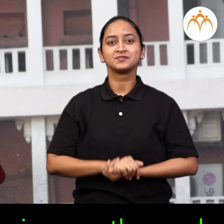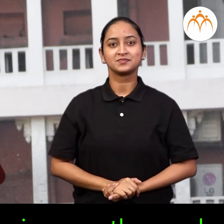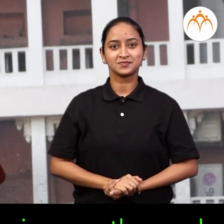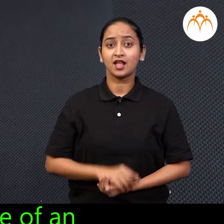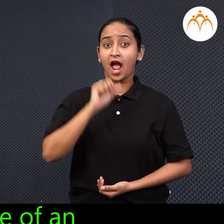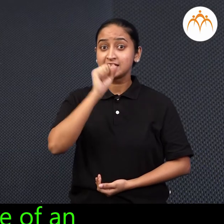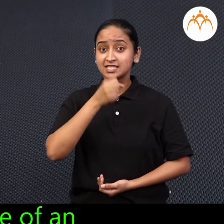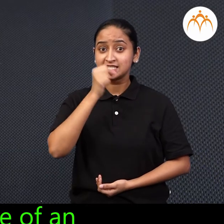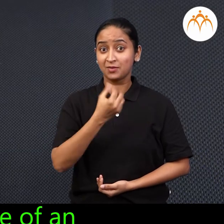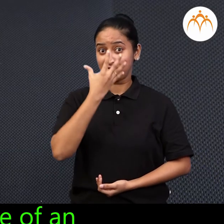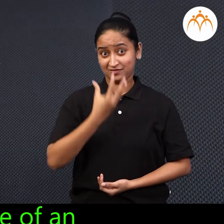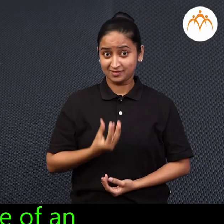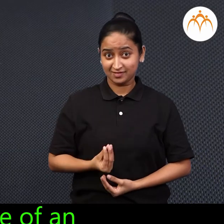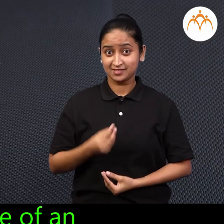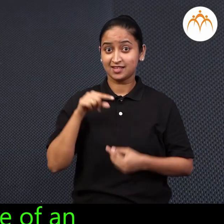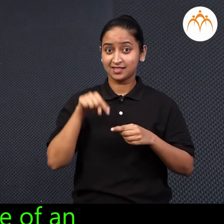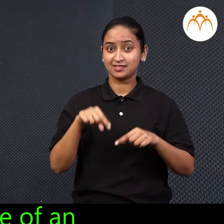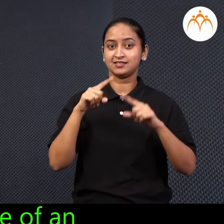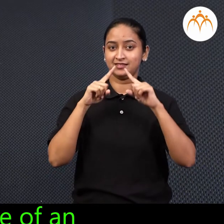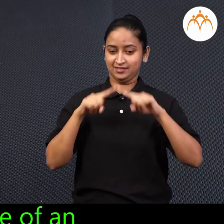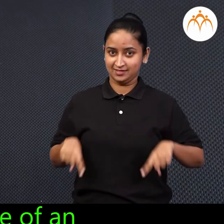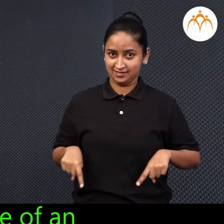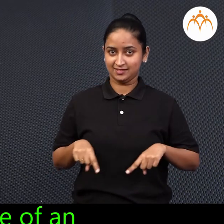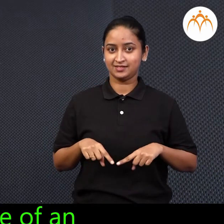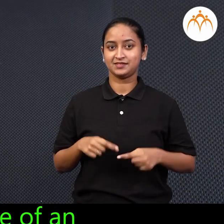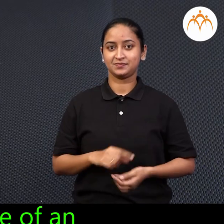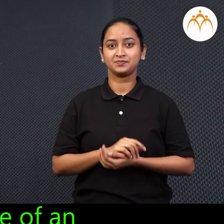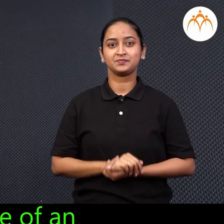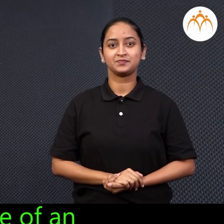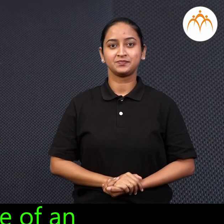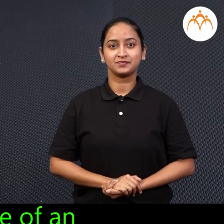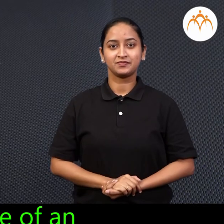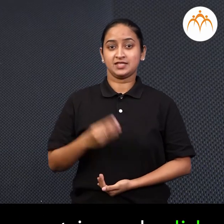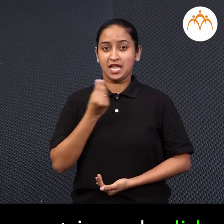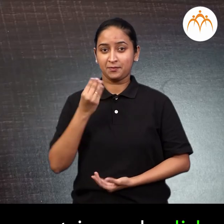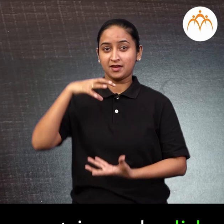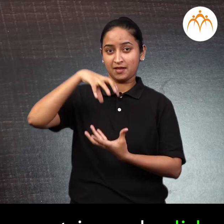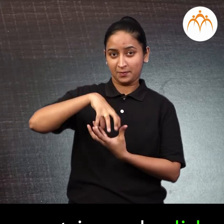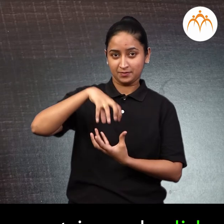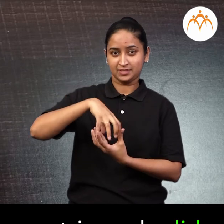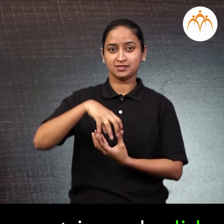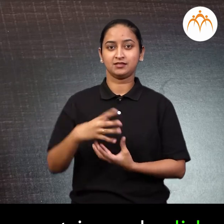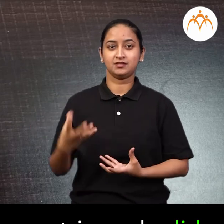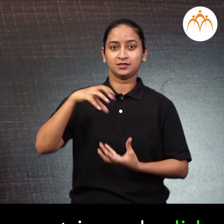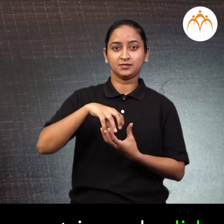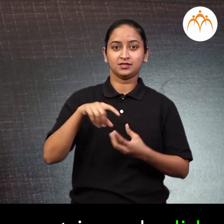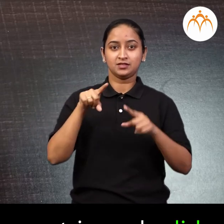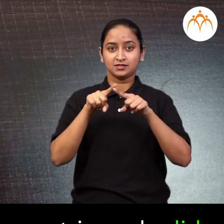The cone of an ice cream is triangular on its side. Some containers have triangular